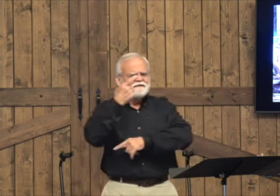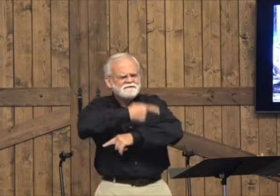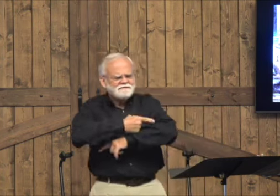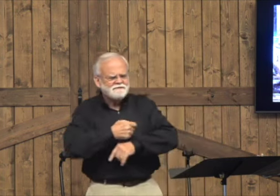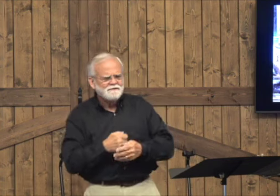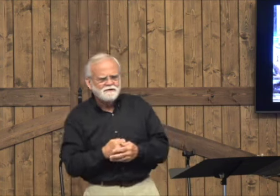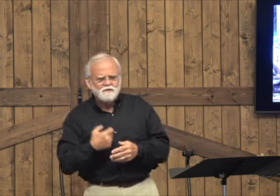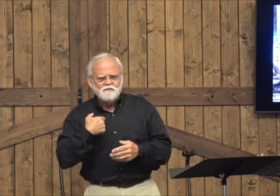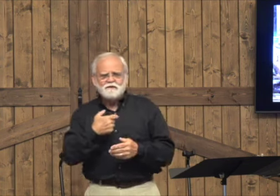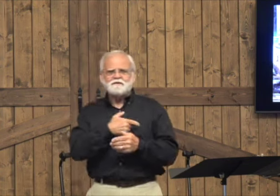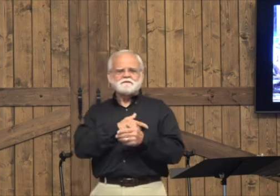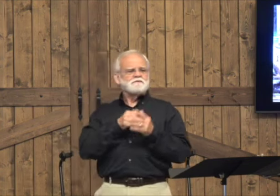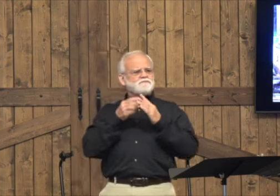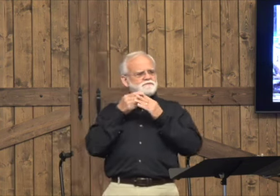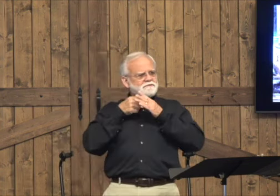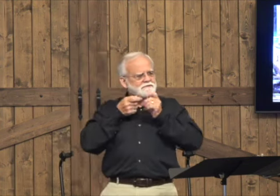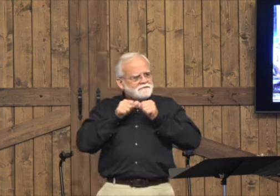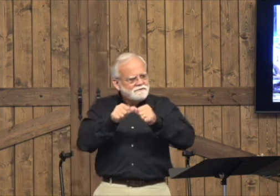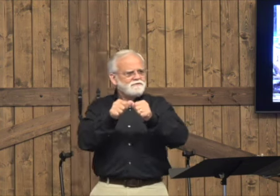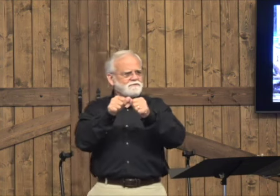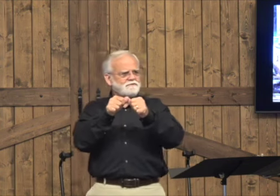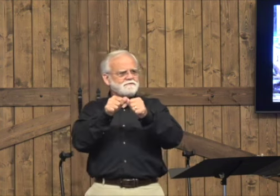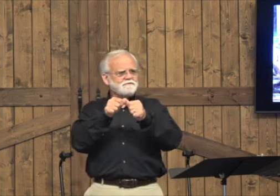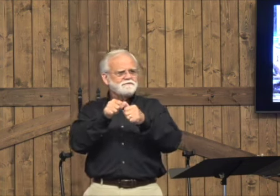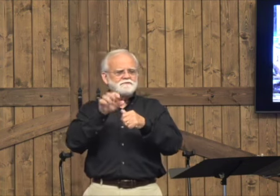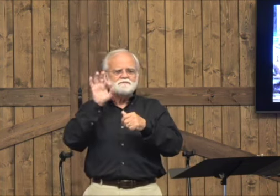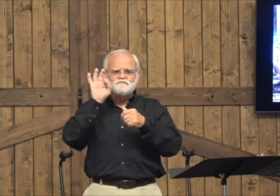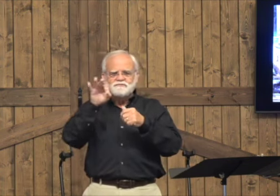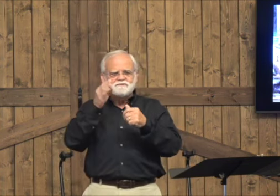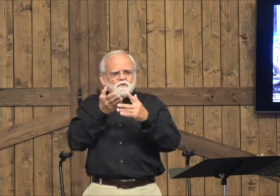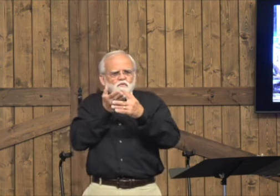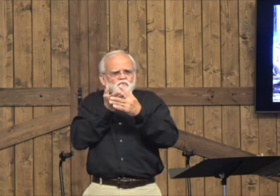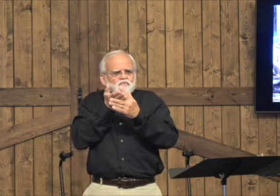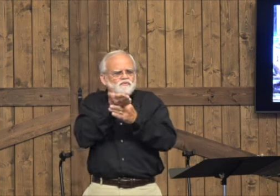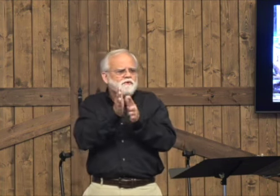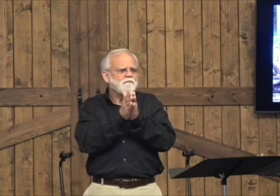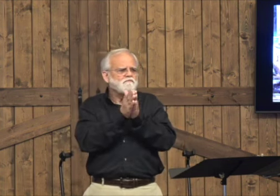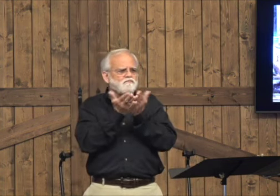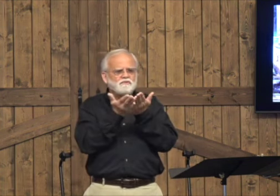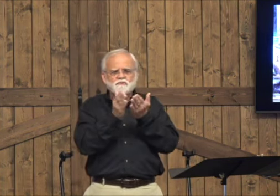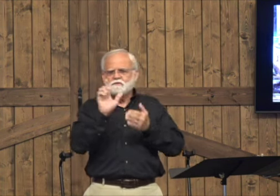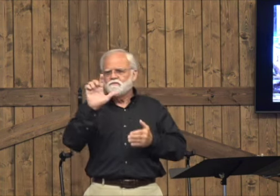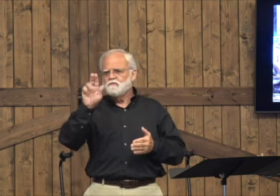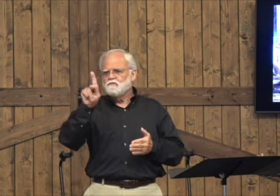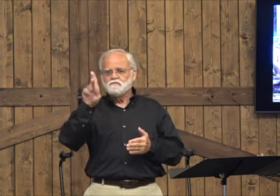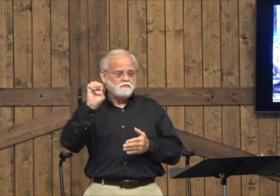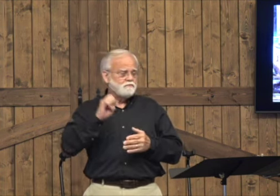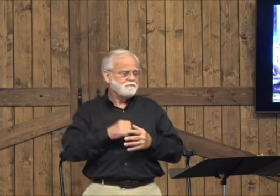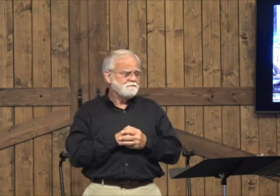Now today, we're going to continue our study of the Book of Luke.